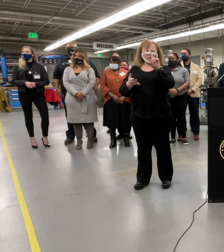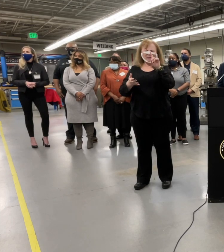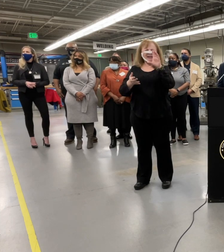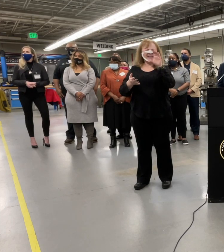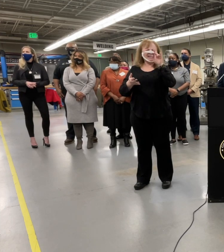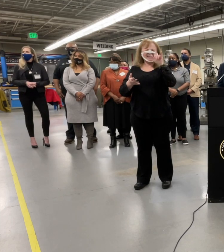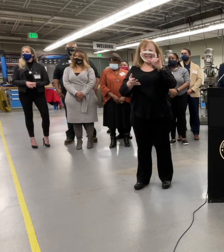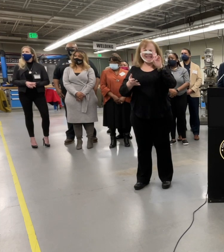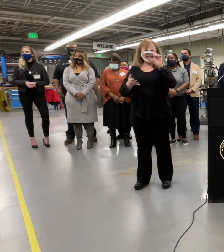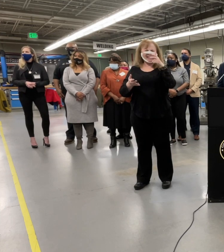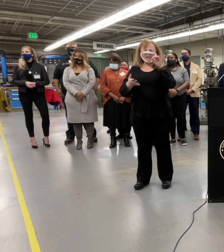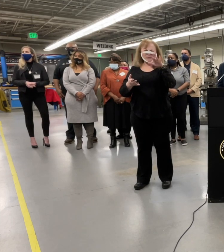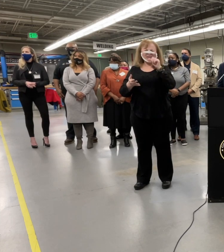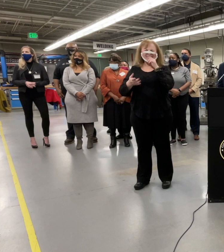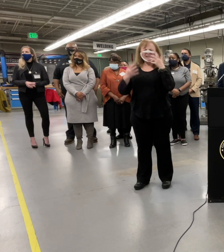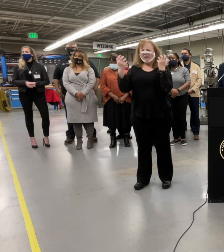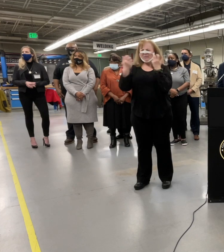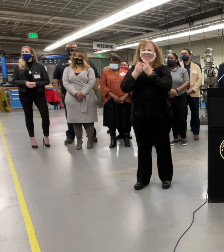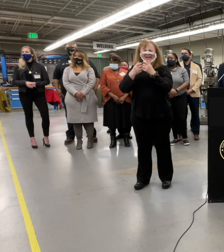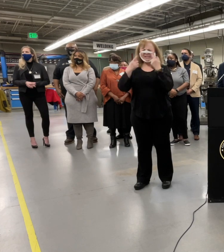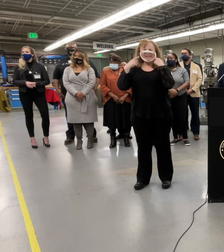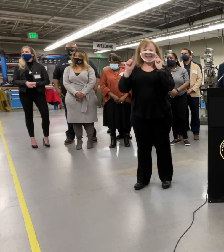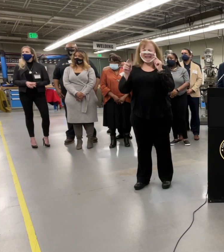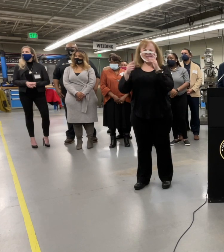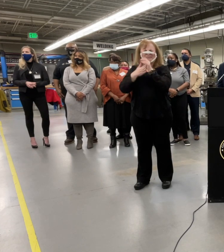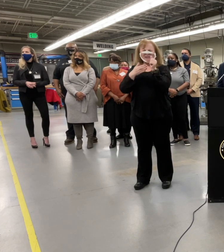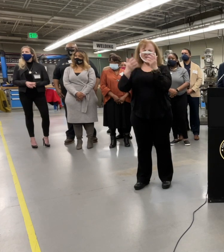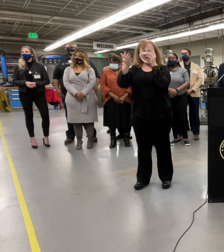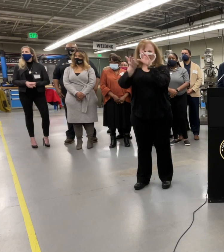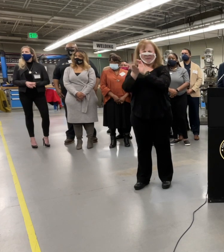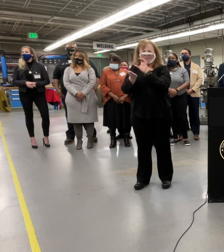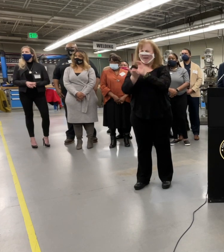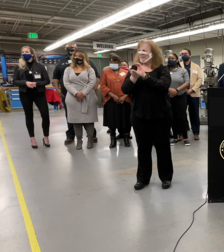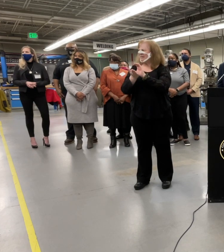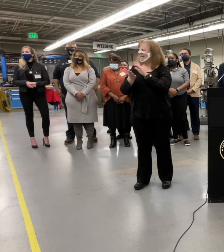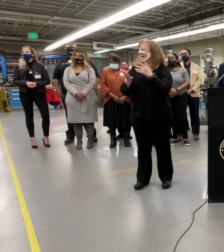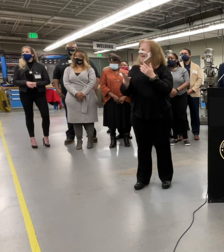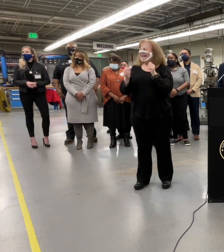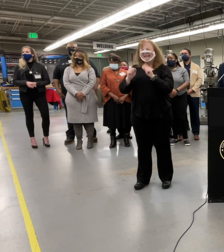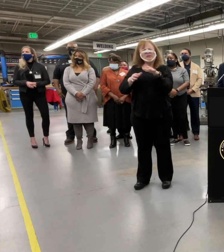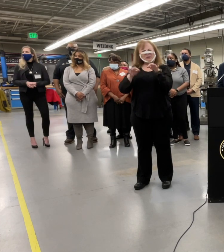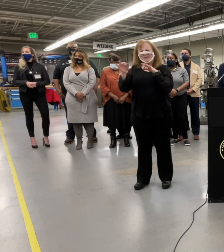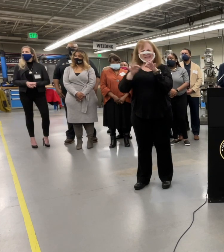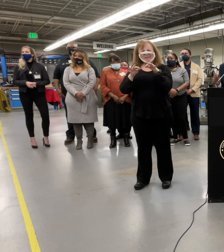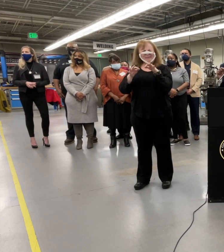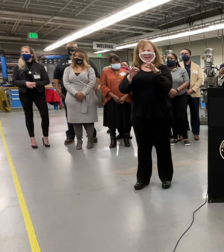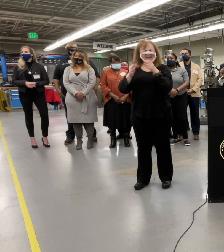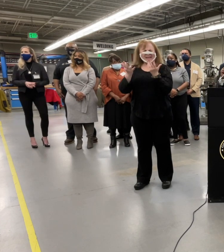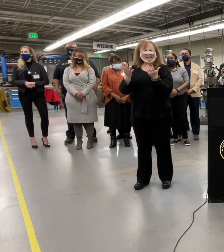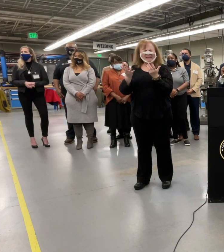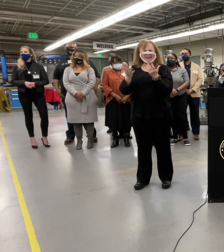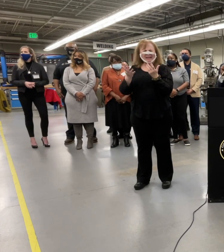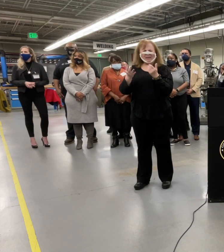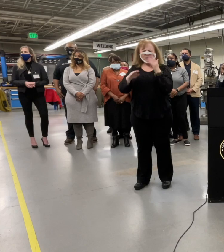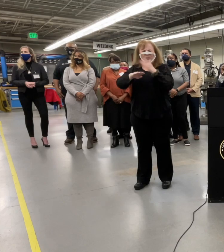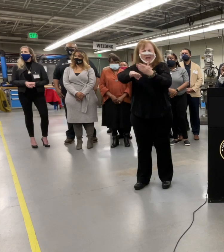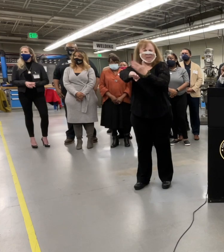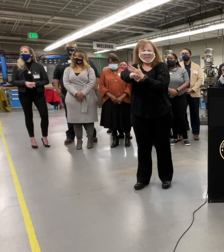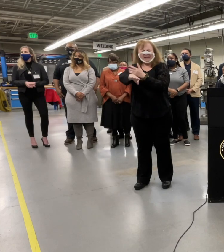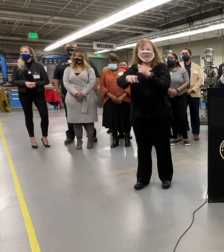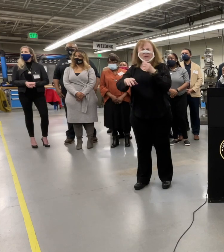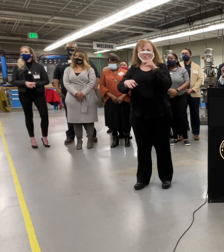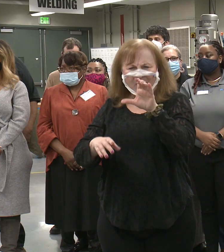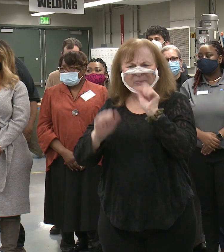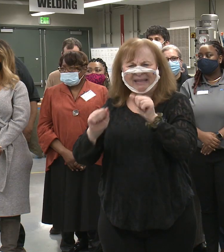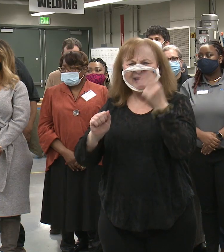doesn't seem to match the announcement and the dollar amounts that you've made from the various announcements. Can you explain when that will be updated so the public